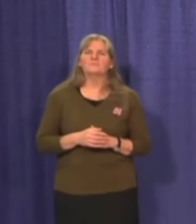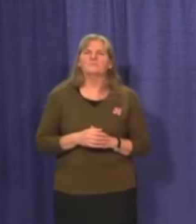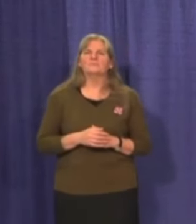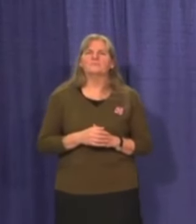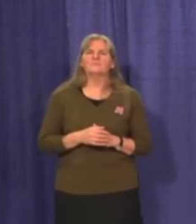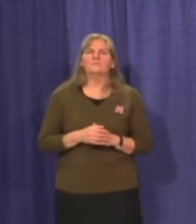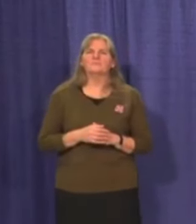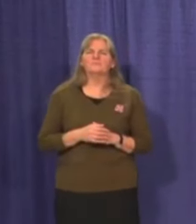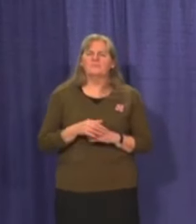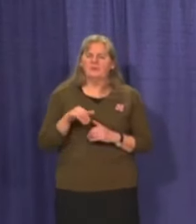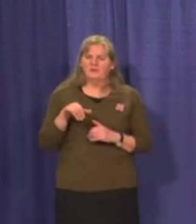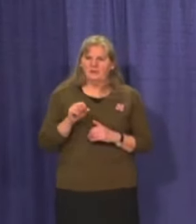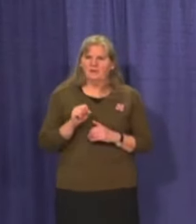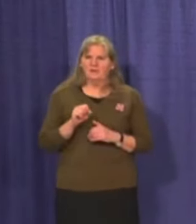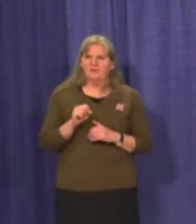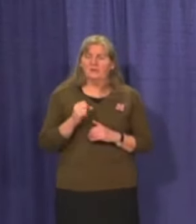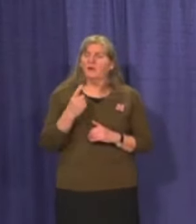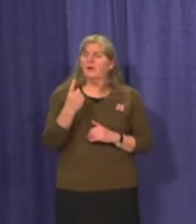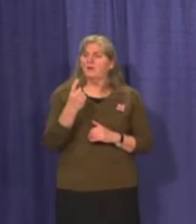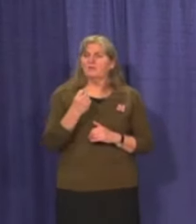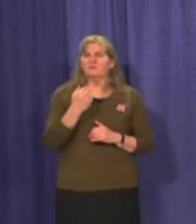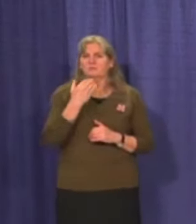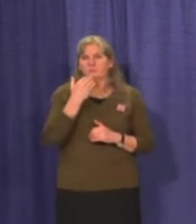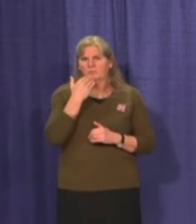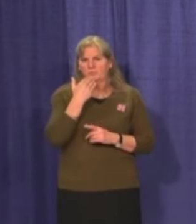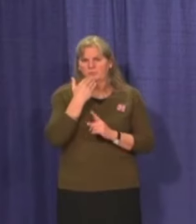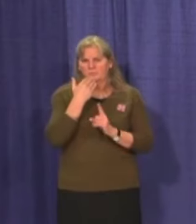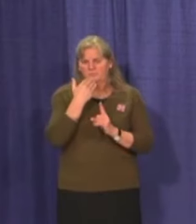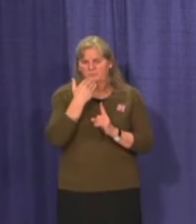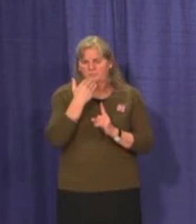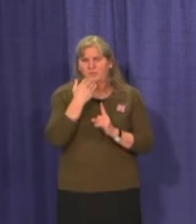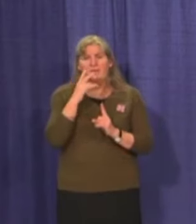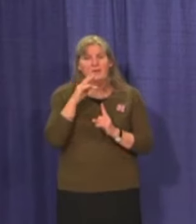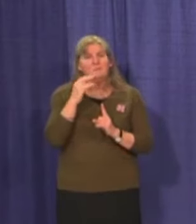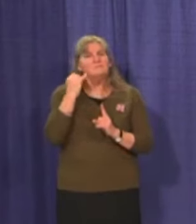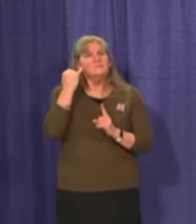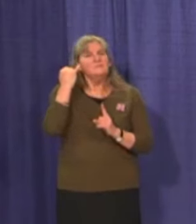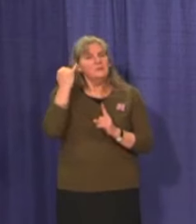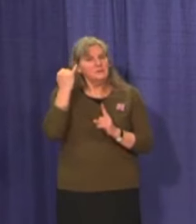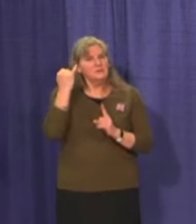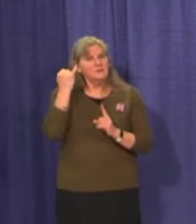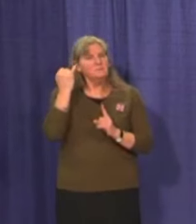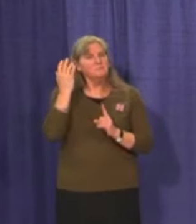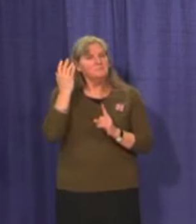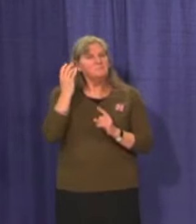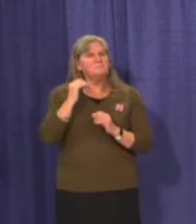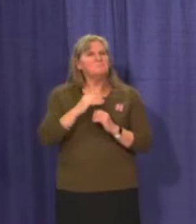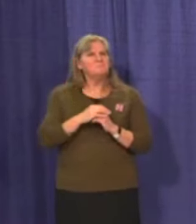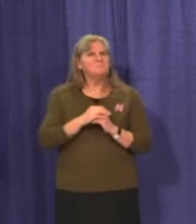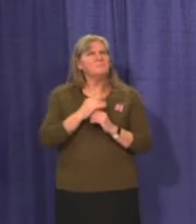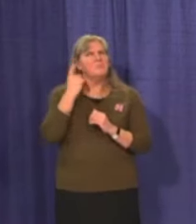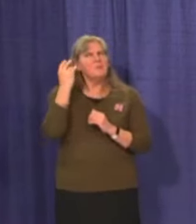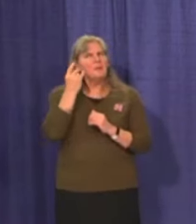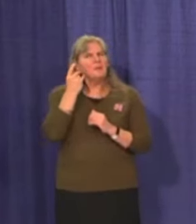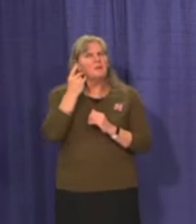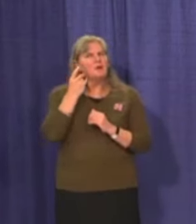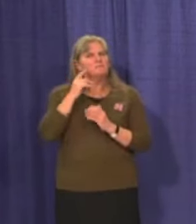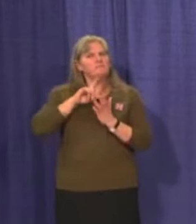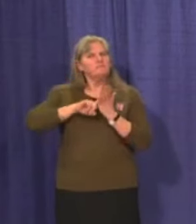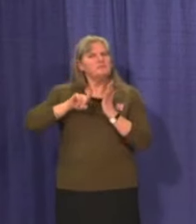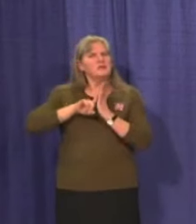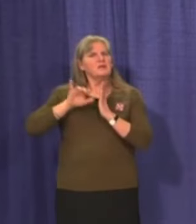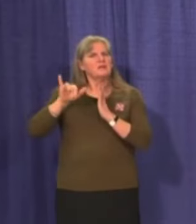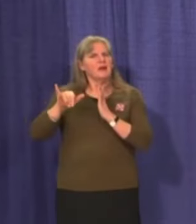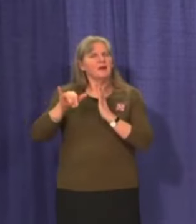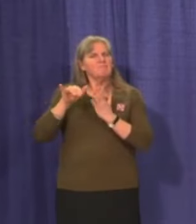So, yes, it's a question, it's a, it's a really good question. And it's an, it's an idea that is, uh, worth exploring. And there are a